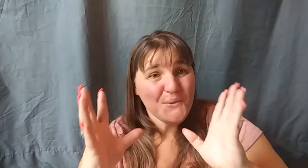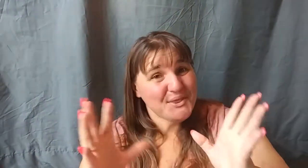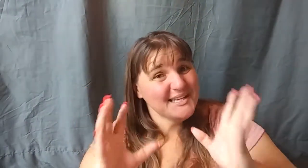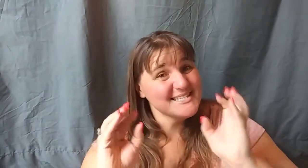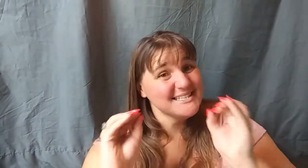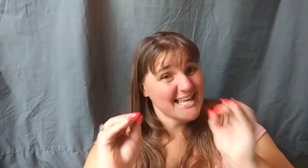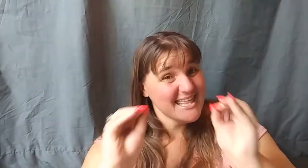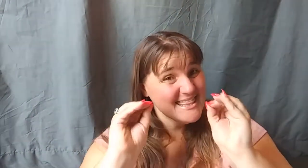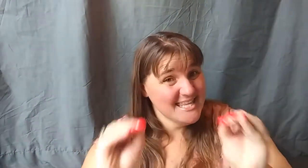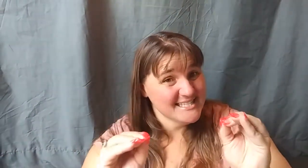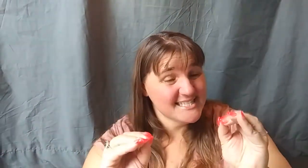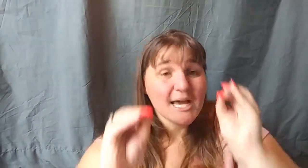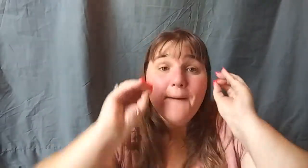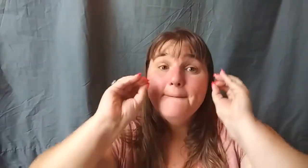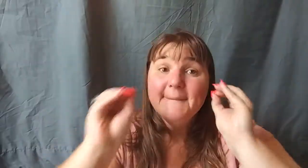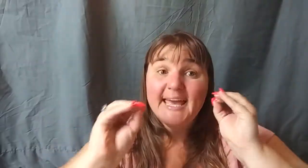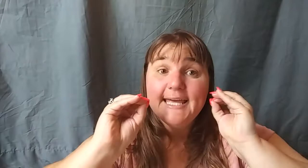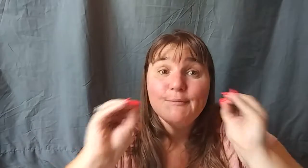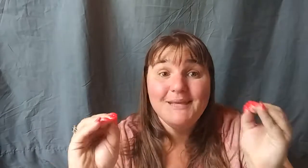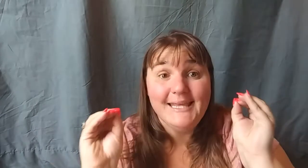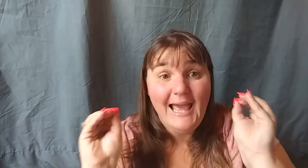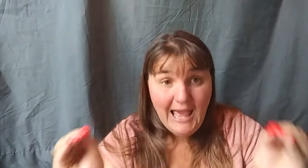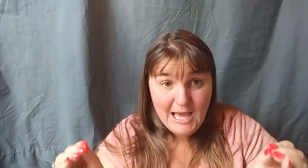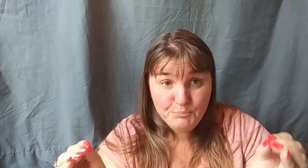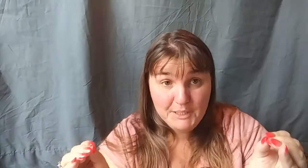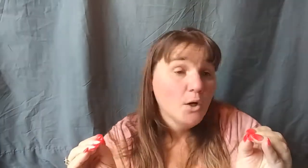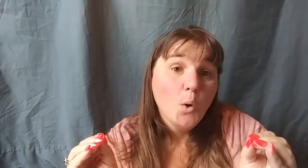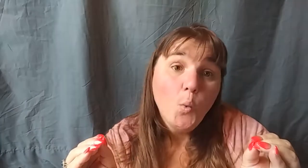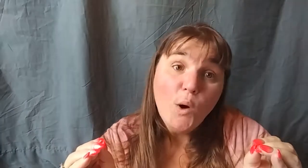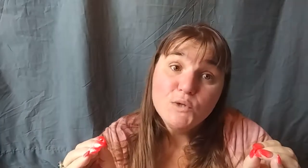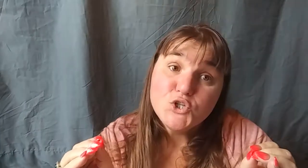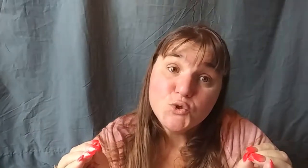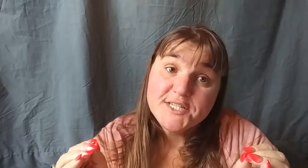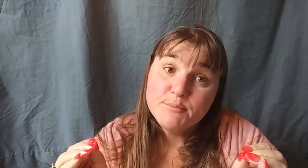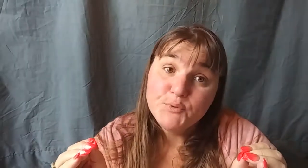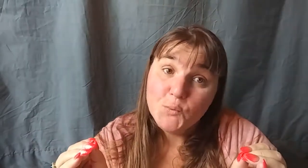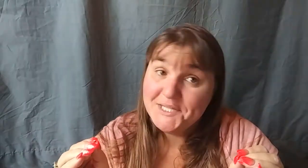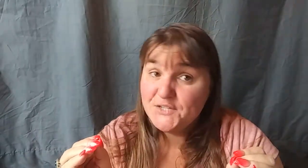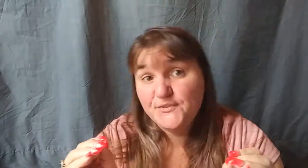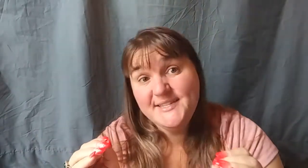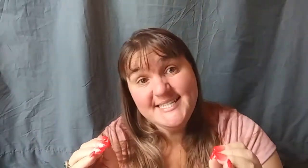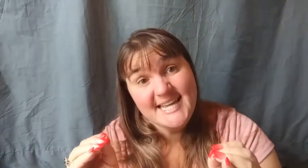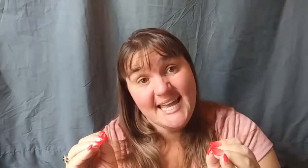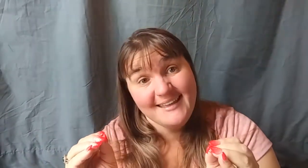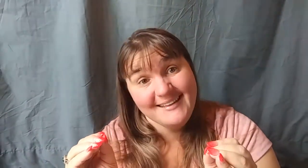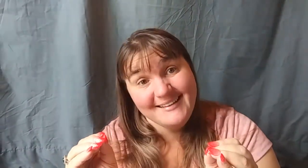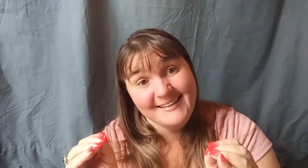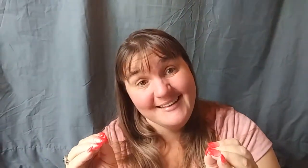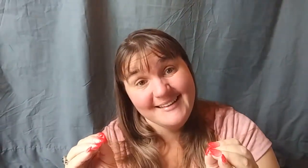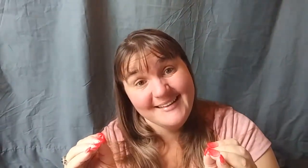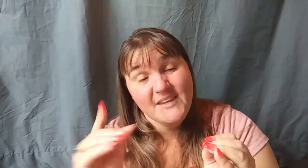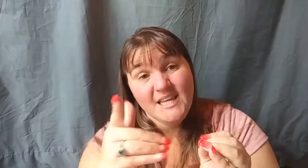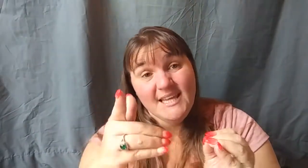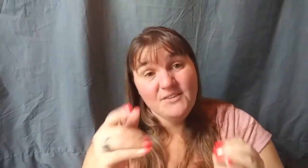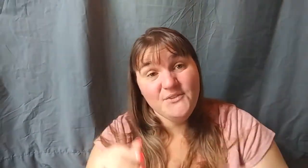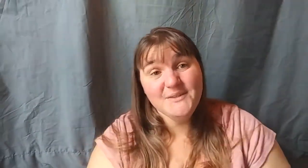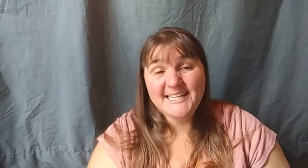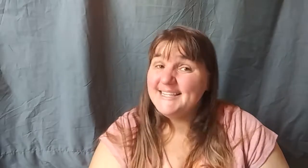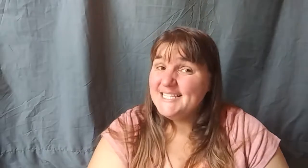like this make me happy. What was your simple wins for the day? If you like these videos